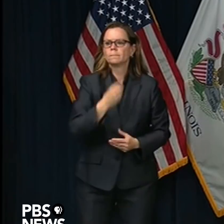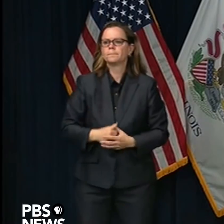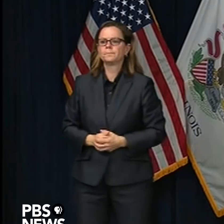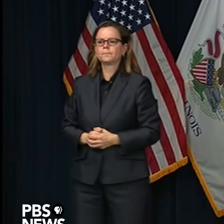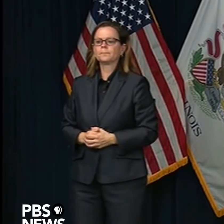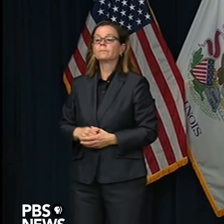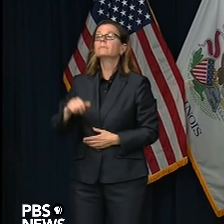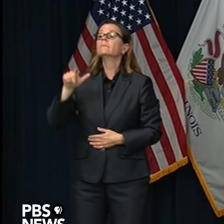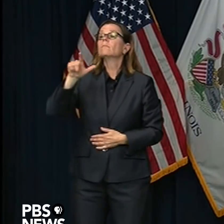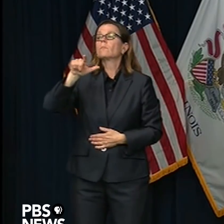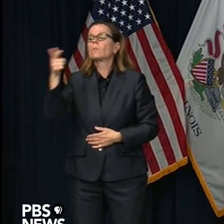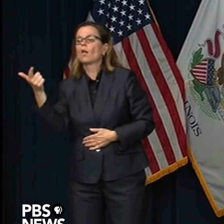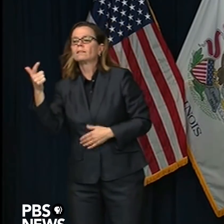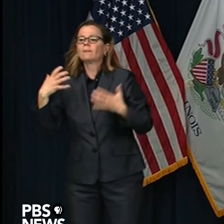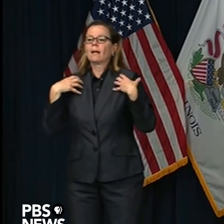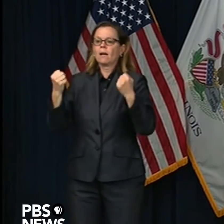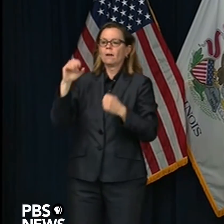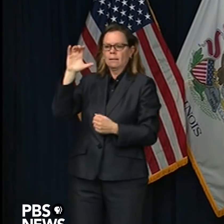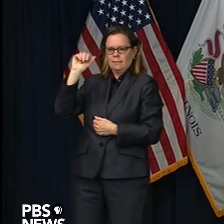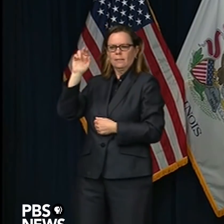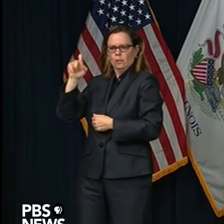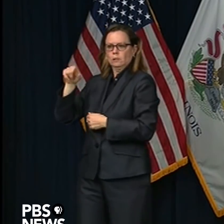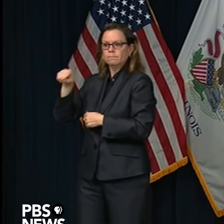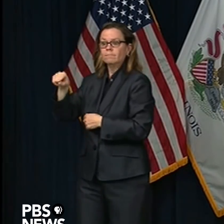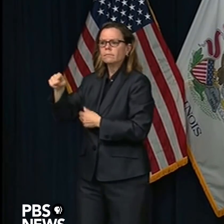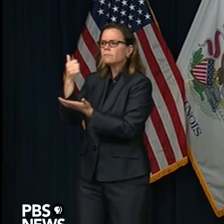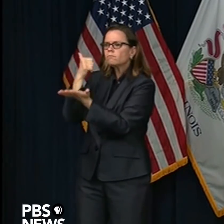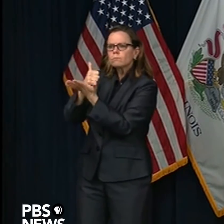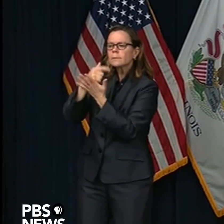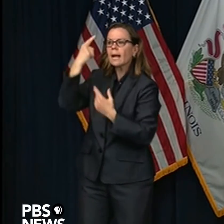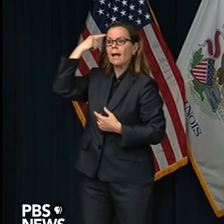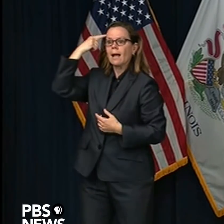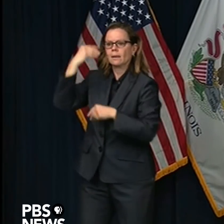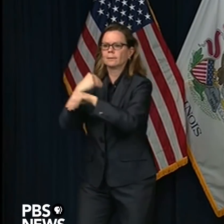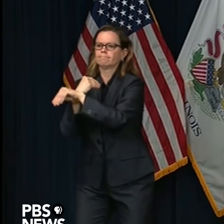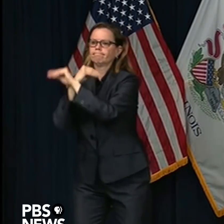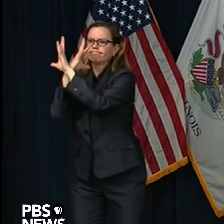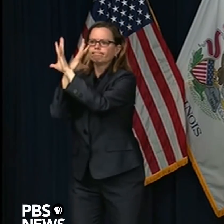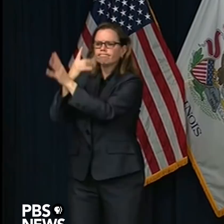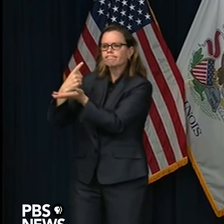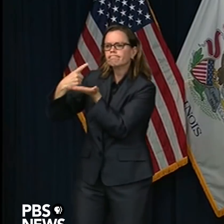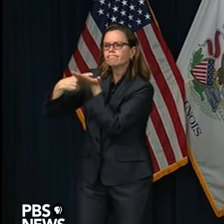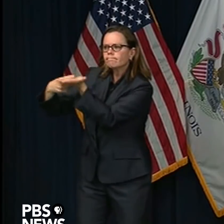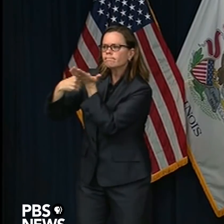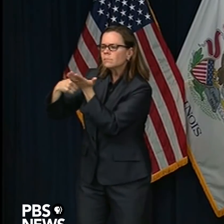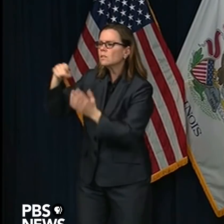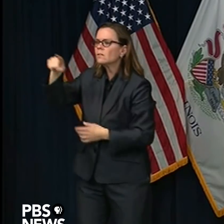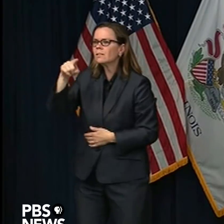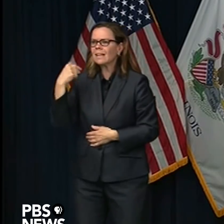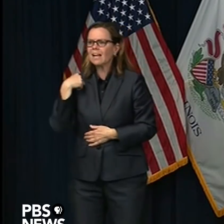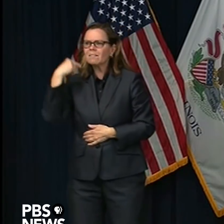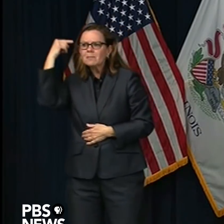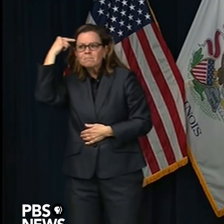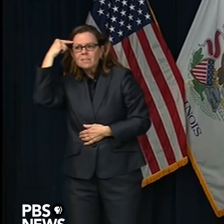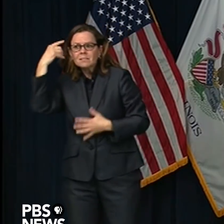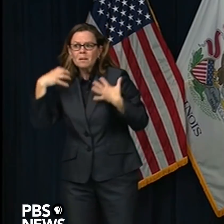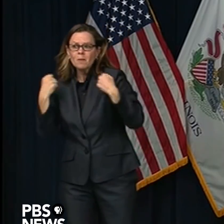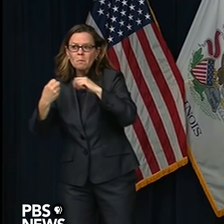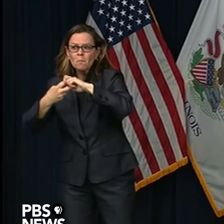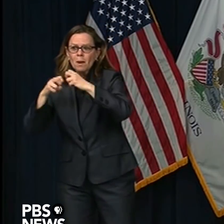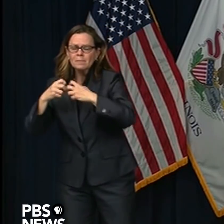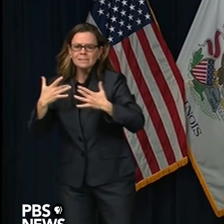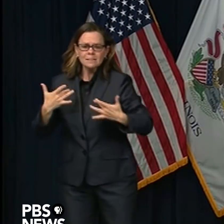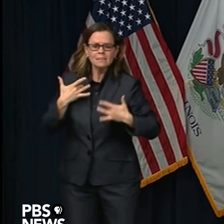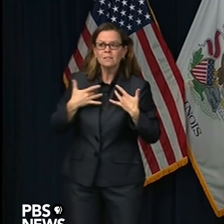for those seeking services to battle addiction or work through mental health needs. Fighting for our health care